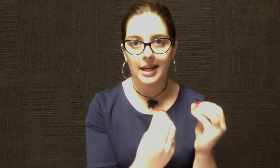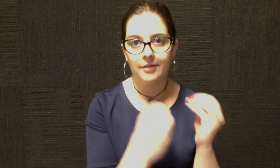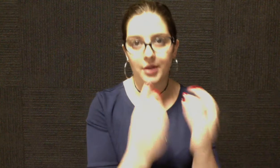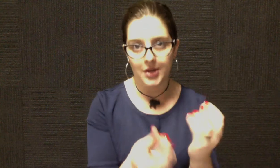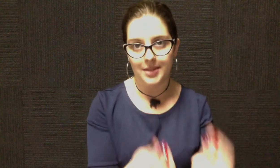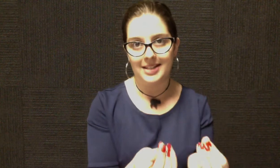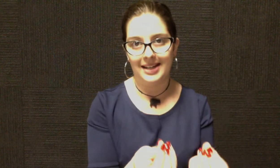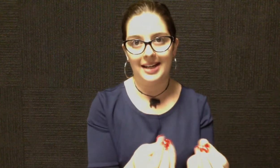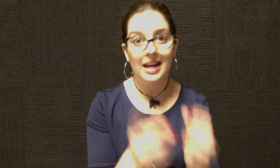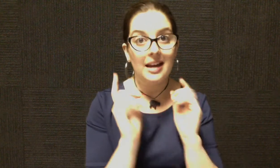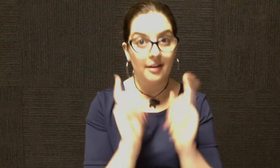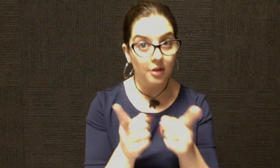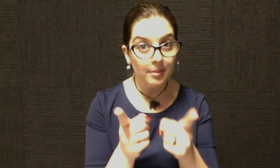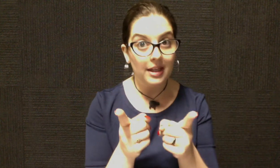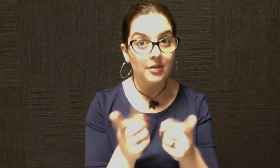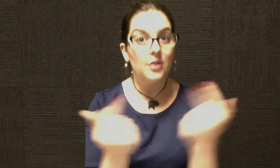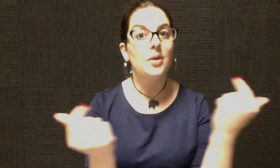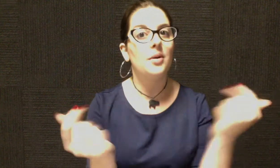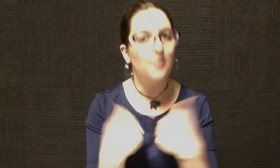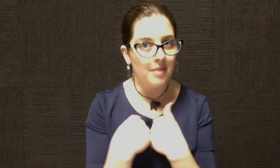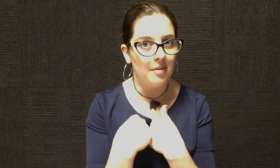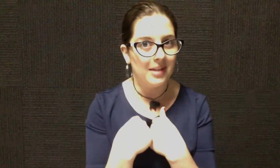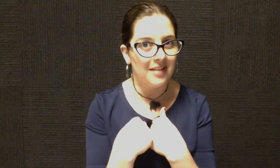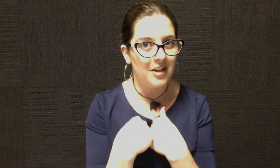what you are singing. If you believe you, we will believe you.